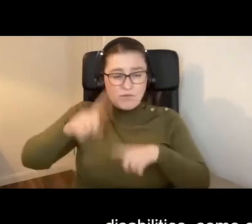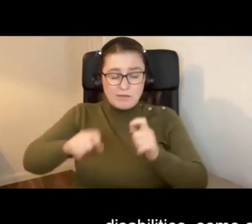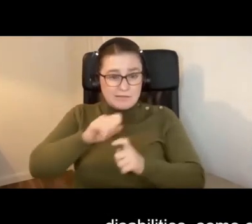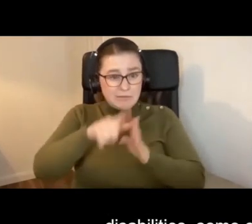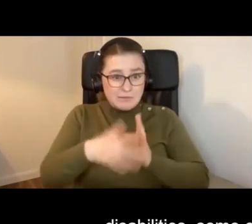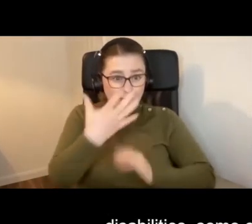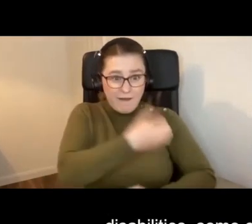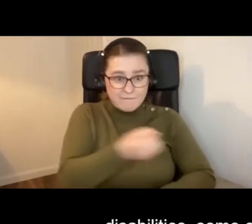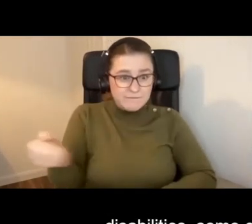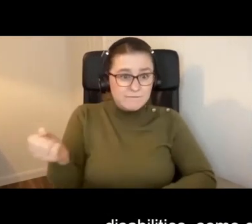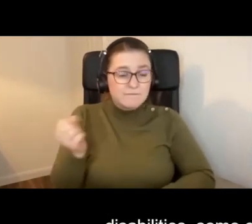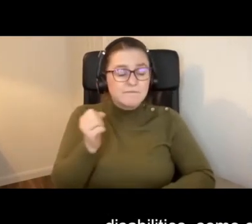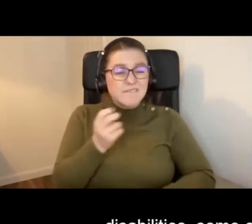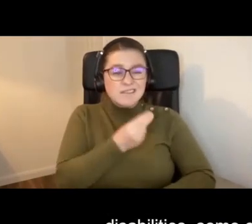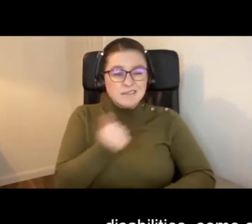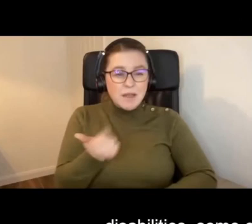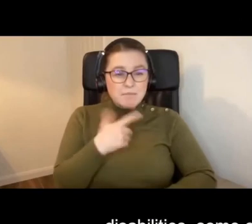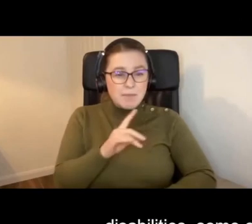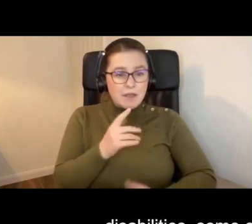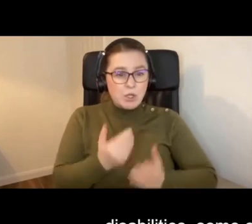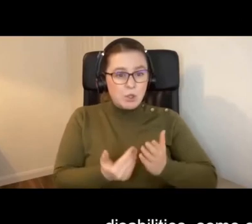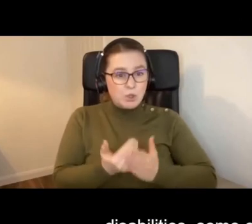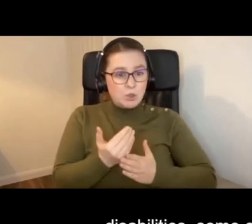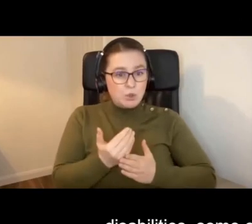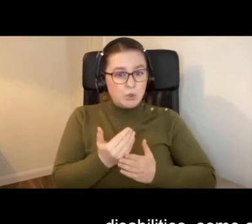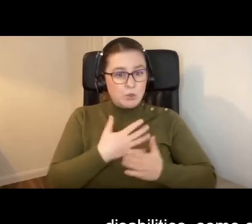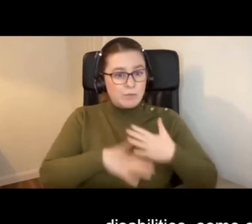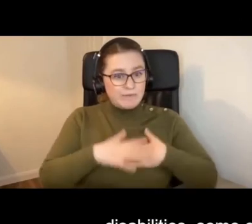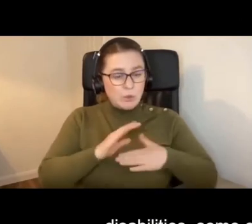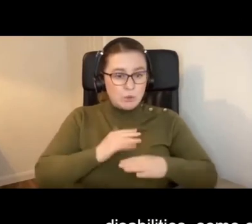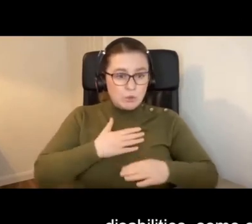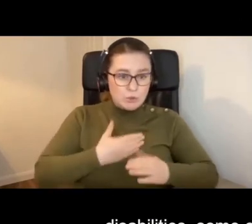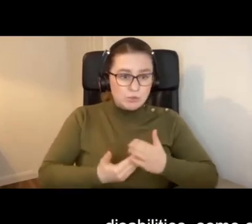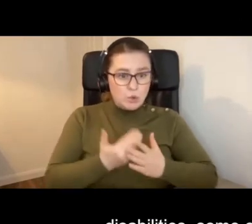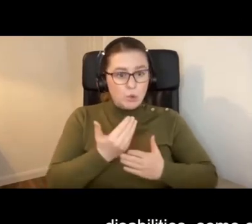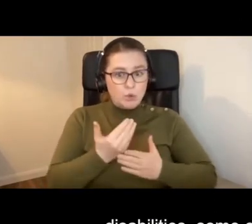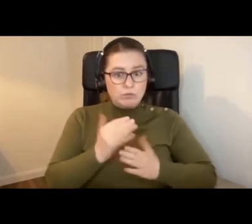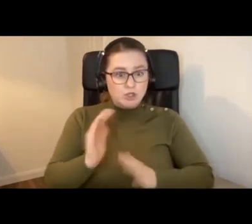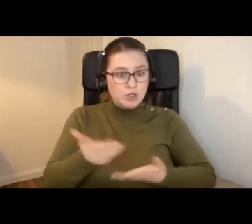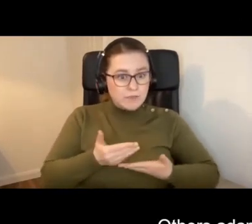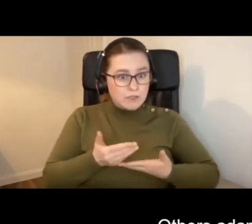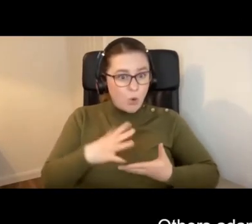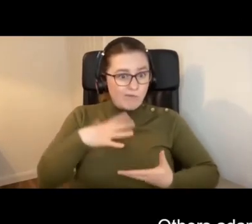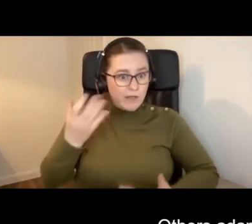Some of them coming with new practices and new services on board.